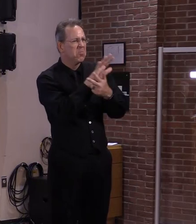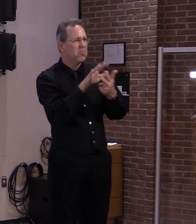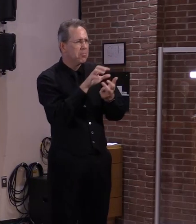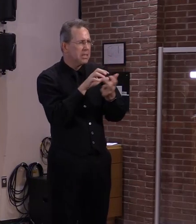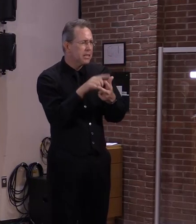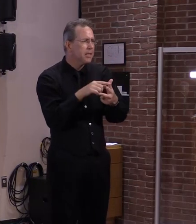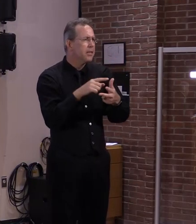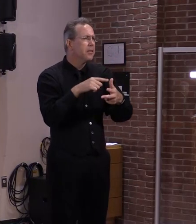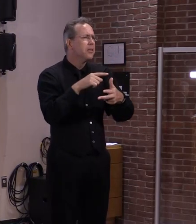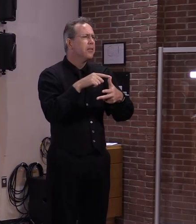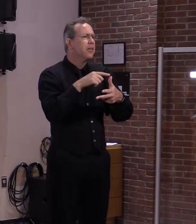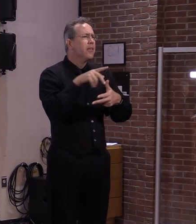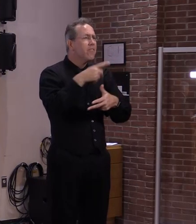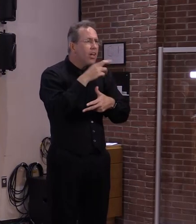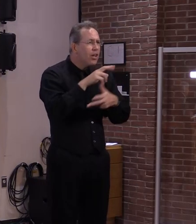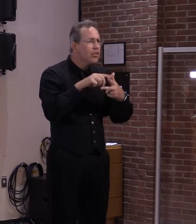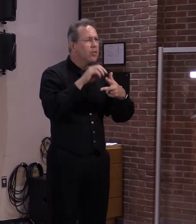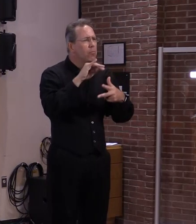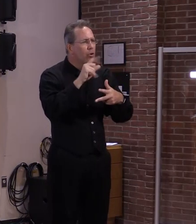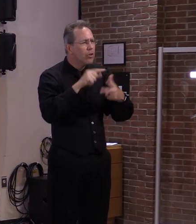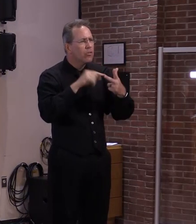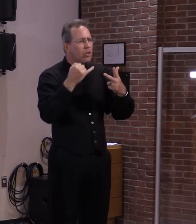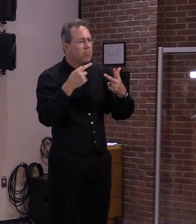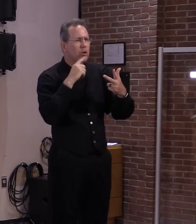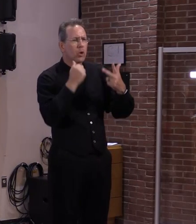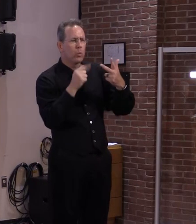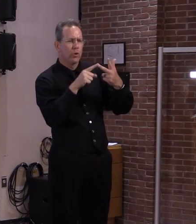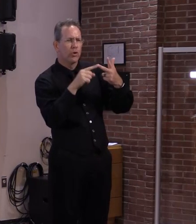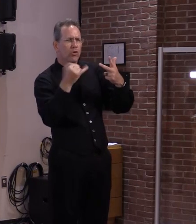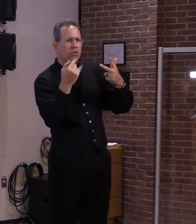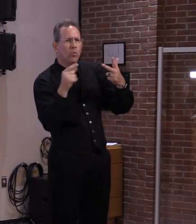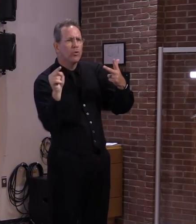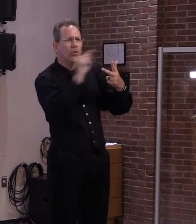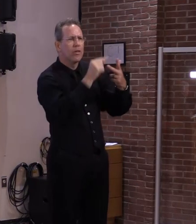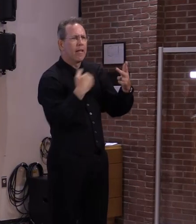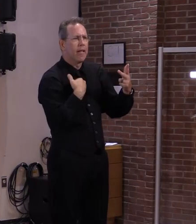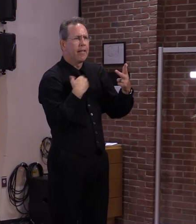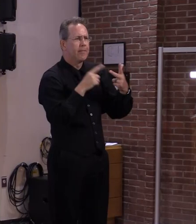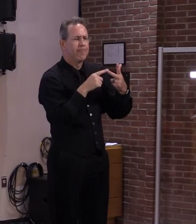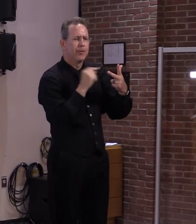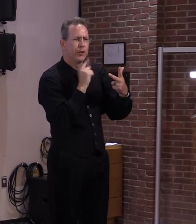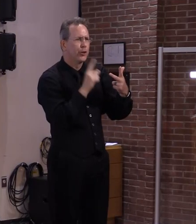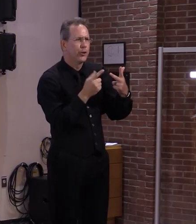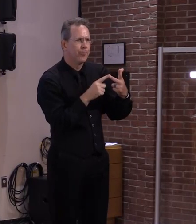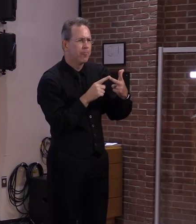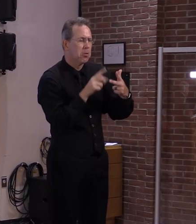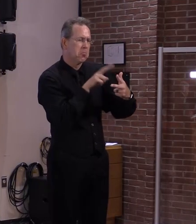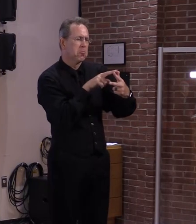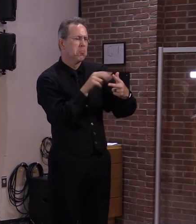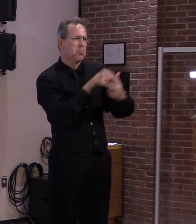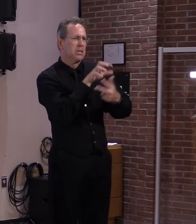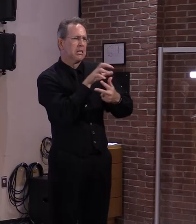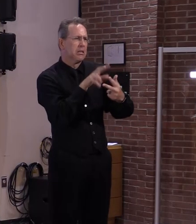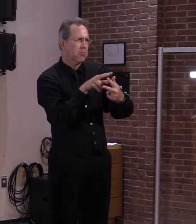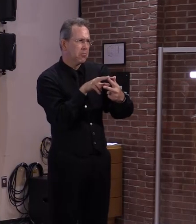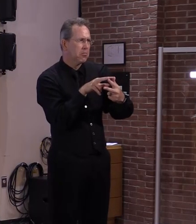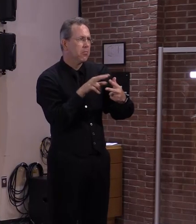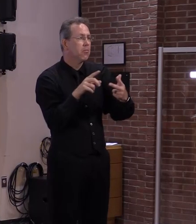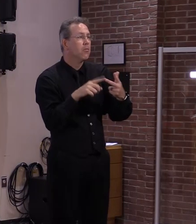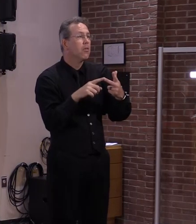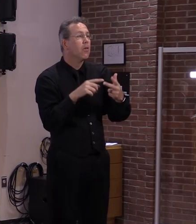but i will i will double check on that they get their on through the federal pharmacy program they get their uh distribution